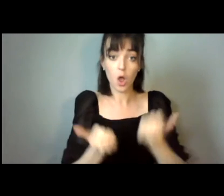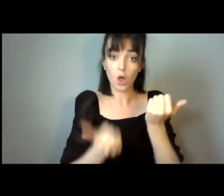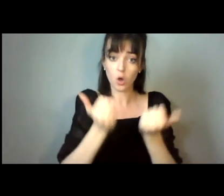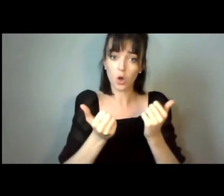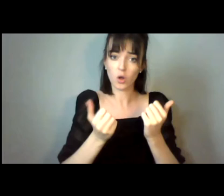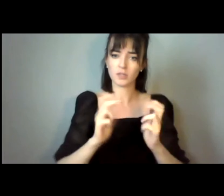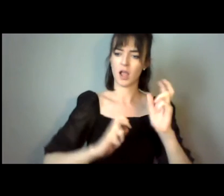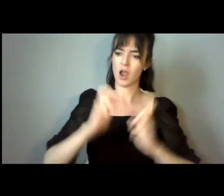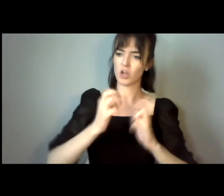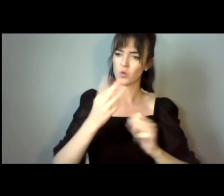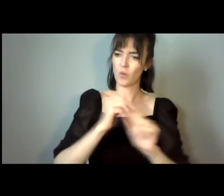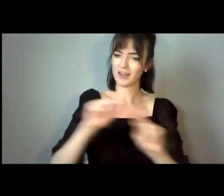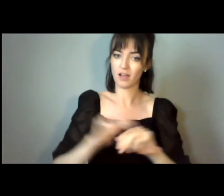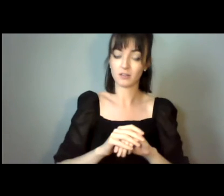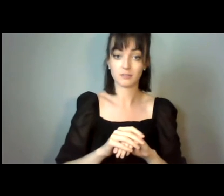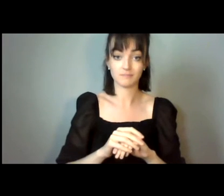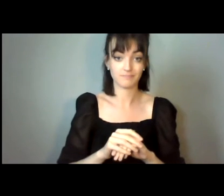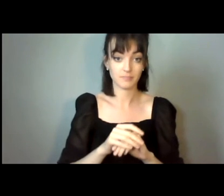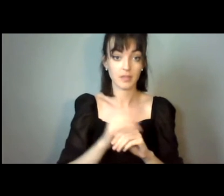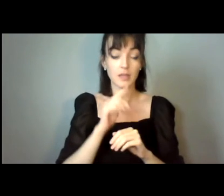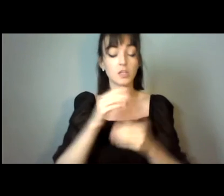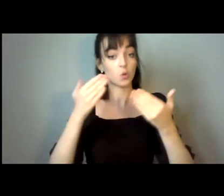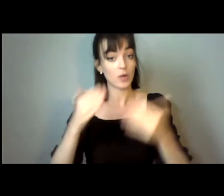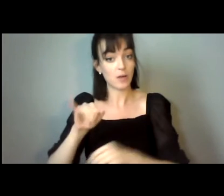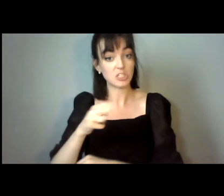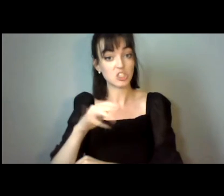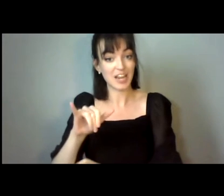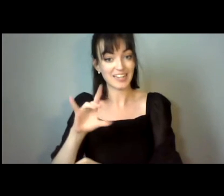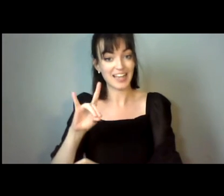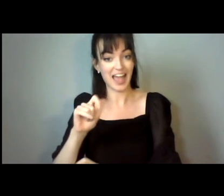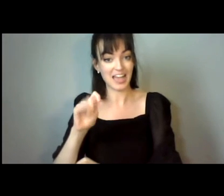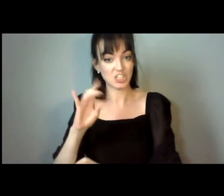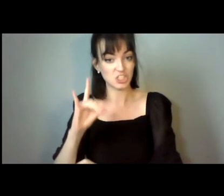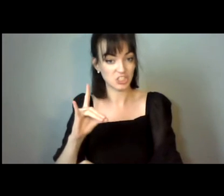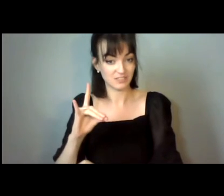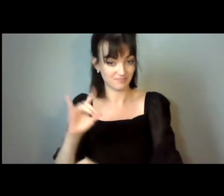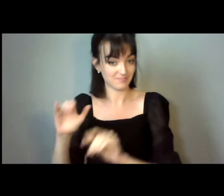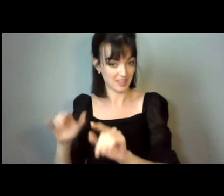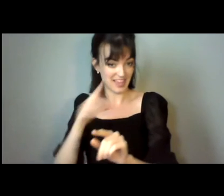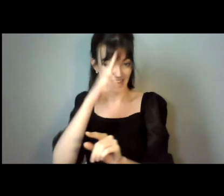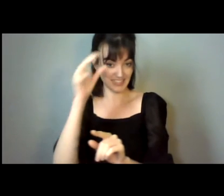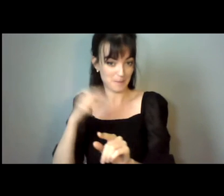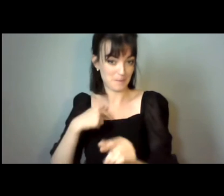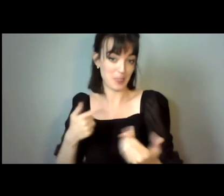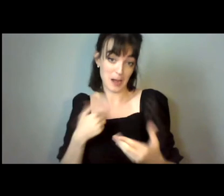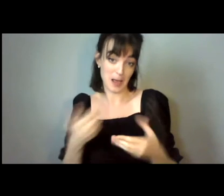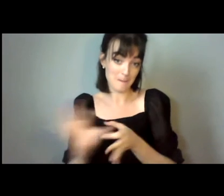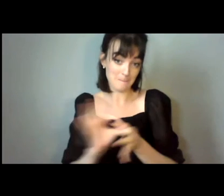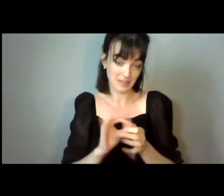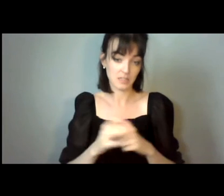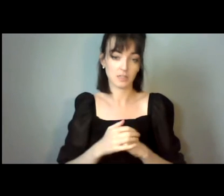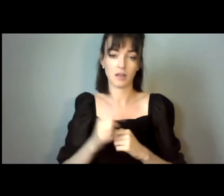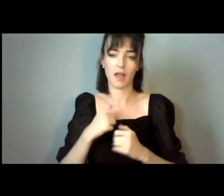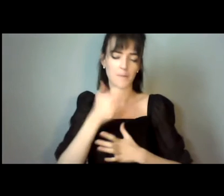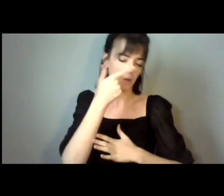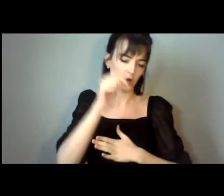since the Jenny Hatch case that Eleanor was so kind to associate me with, I always say it was just my honor to know Jenny Hatch,